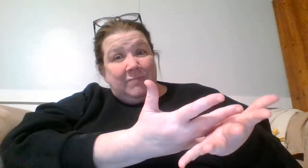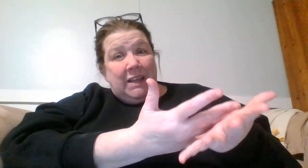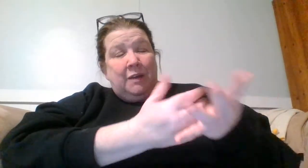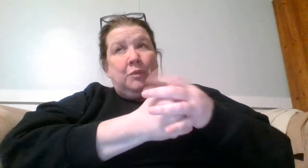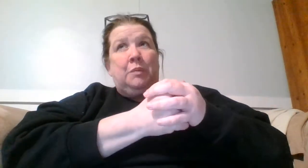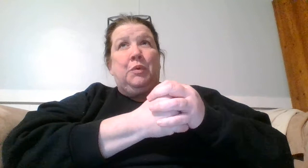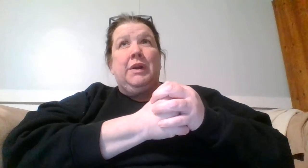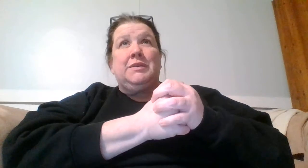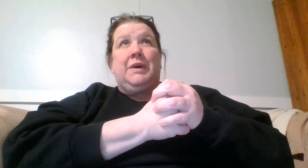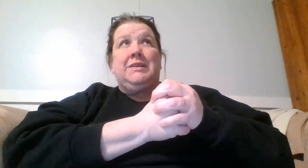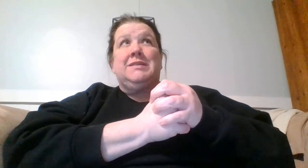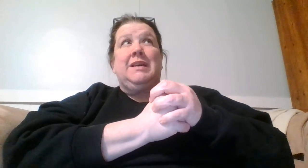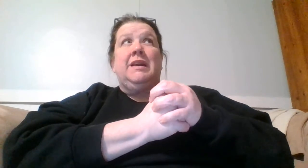At what point do I just say,